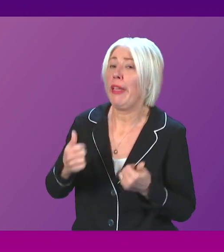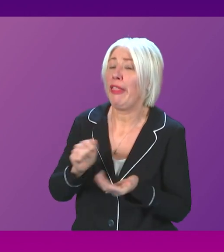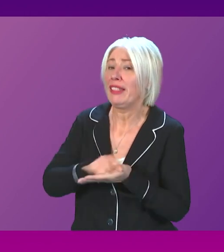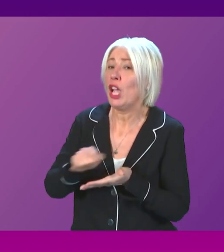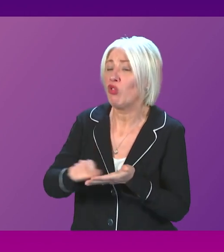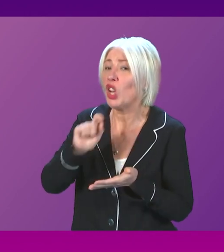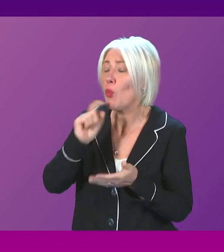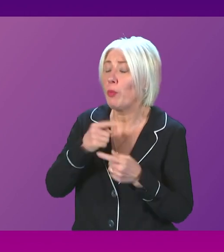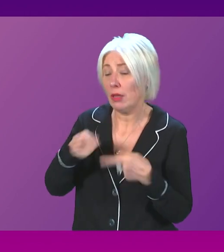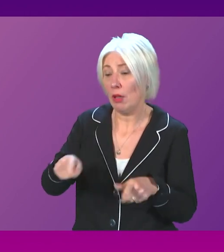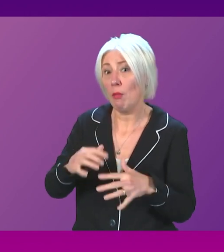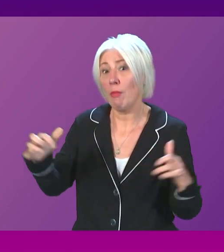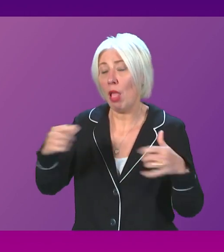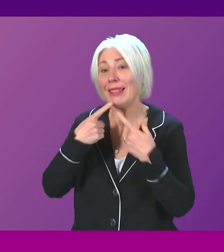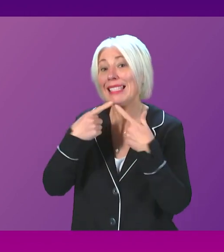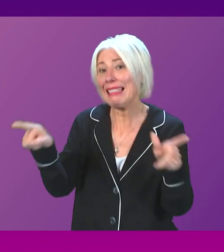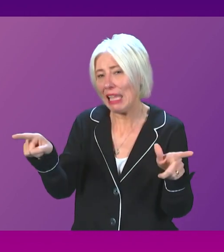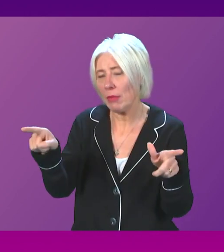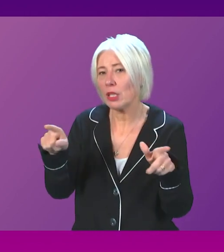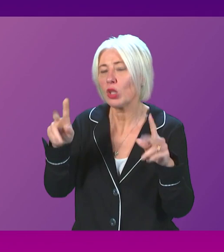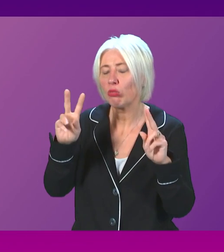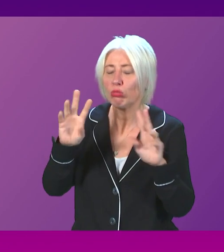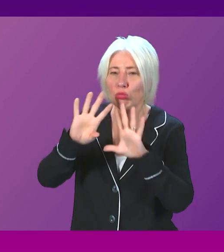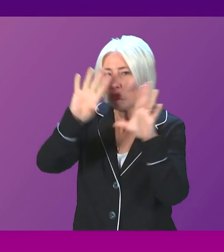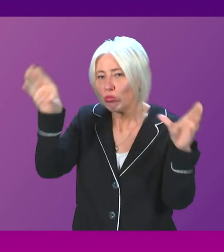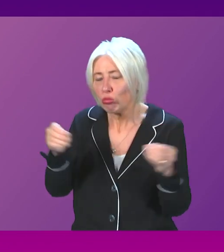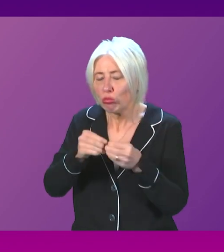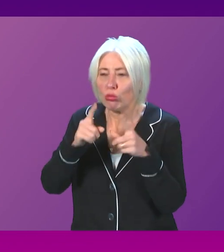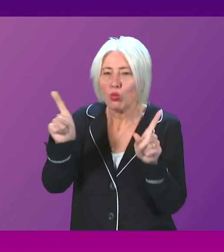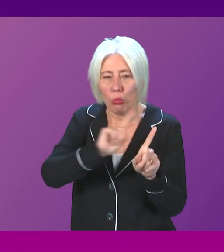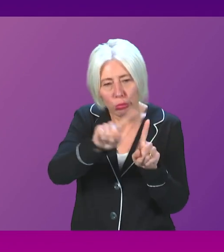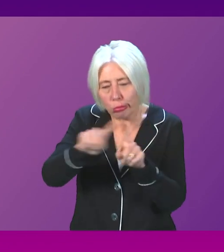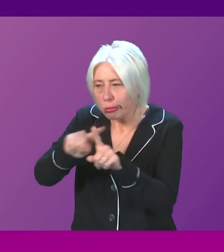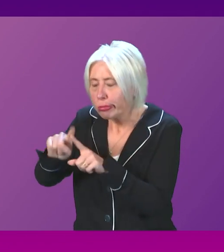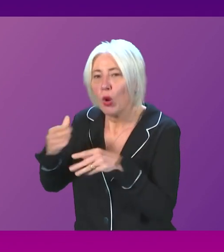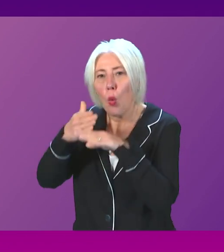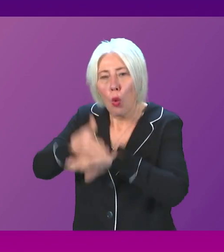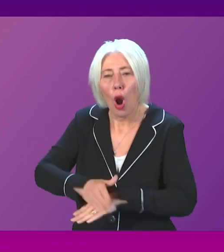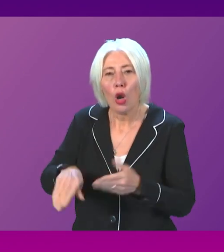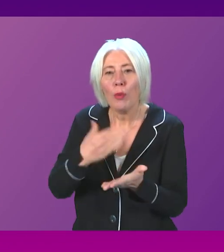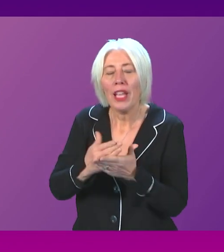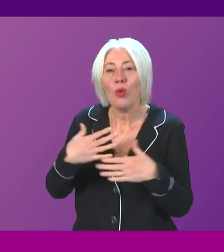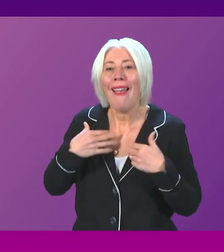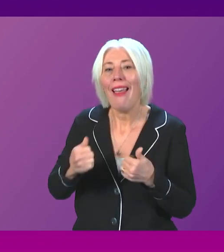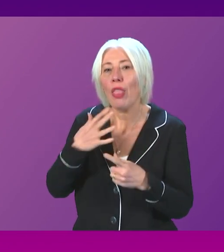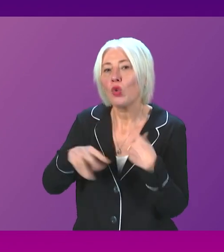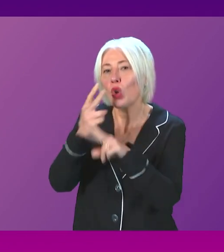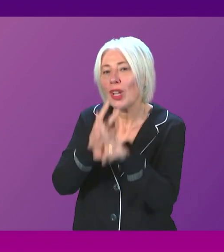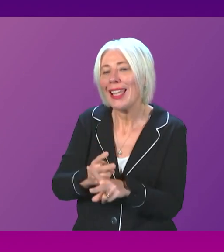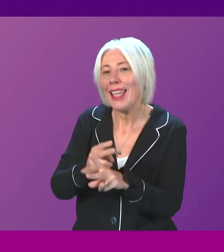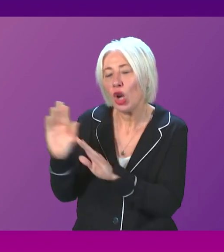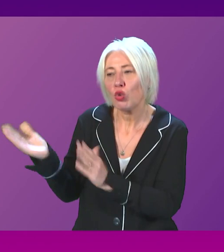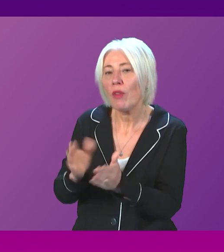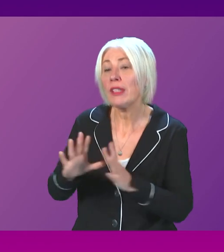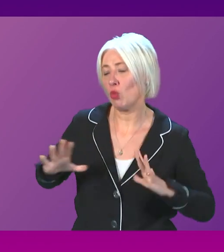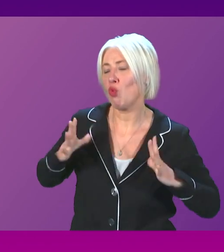a statement to parliament next week giving an overview of the wide range of work underway to ensure that health and social care services are well prepared